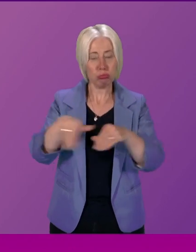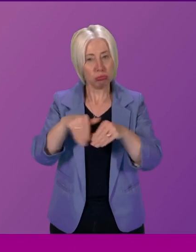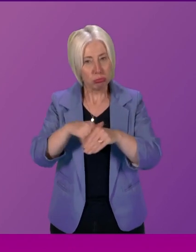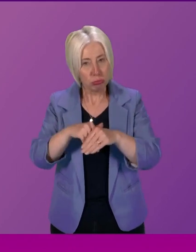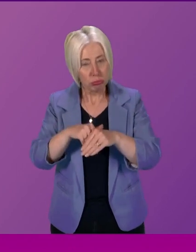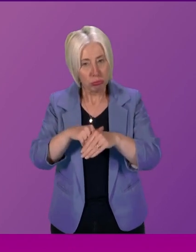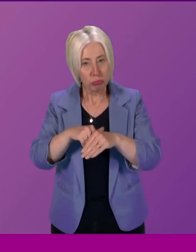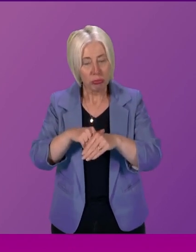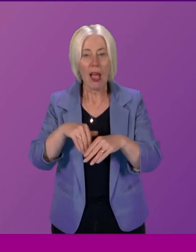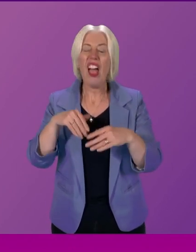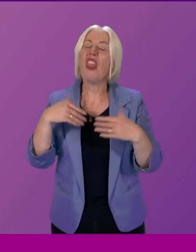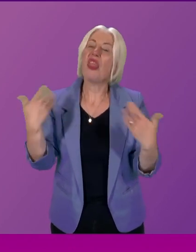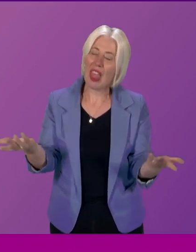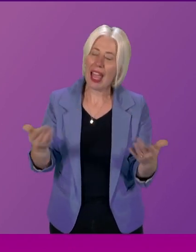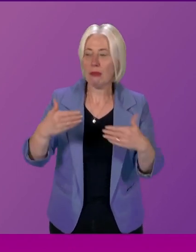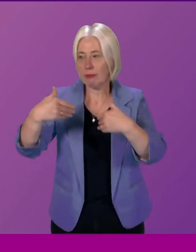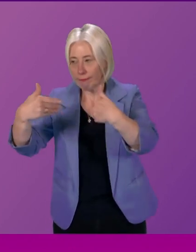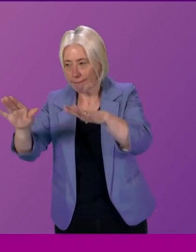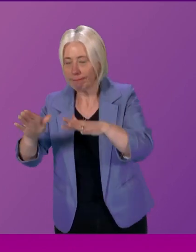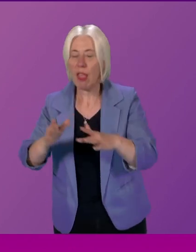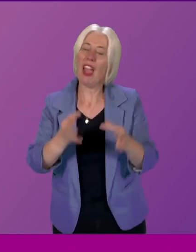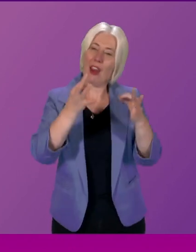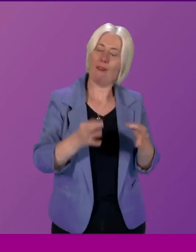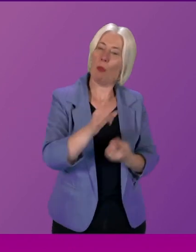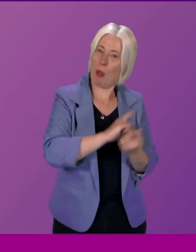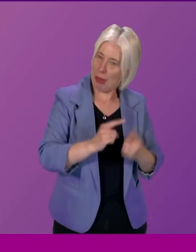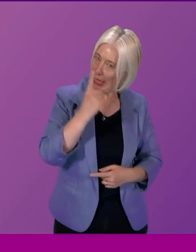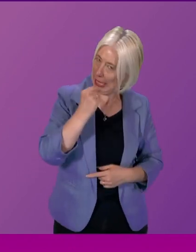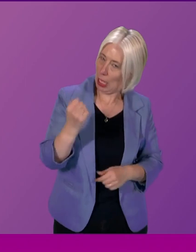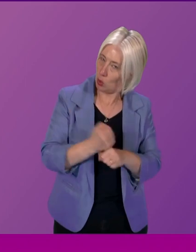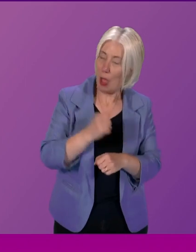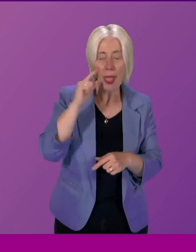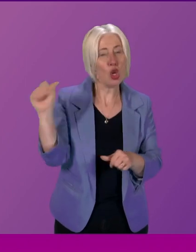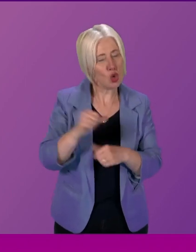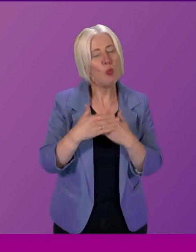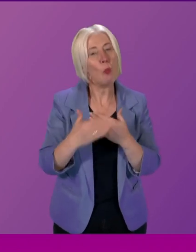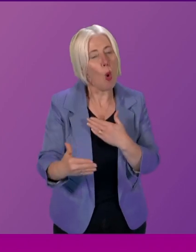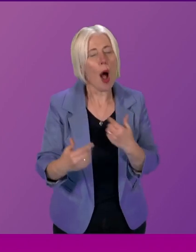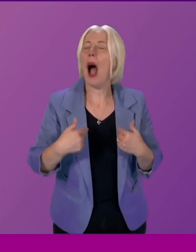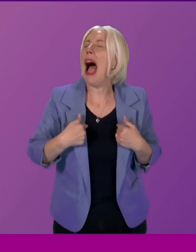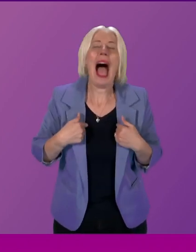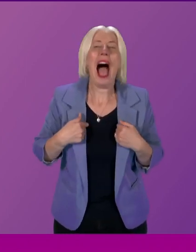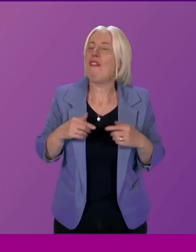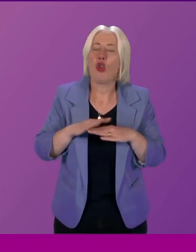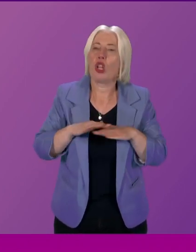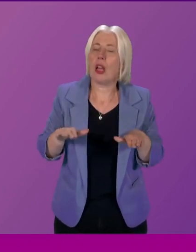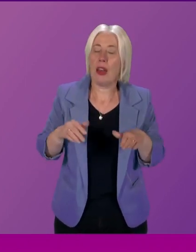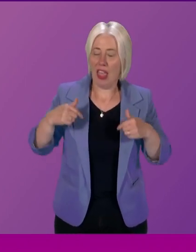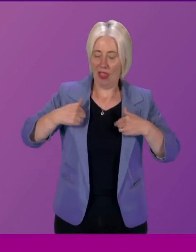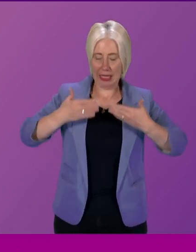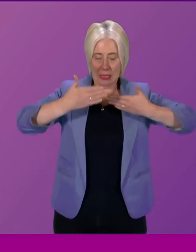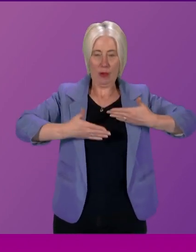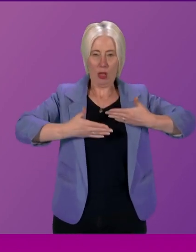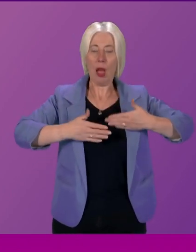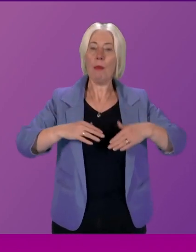and then hold the more formal part of the meeting afterwards and I think we should do more of that and it's something that I've not done in this session but I was